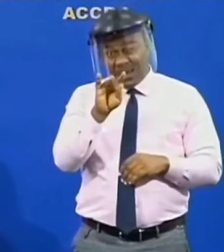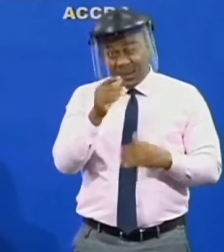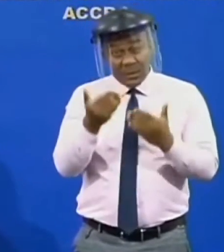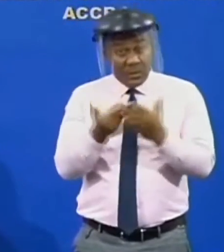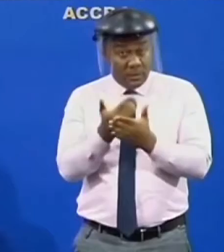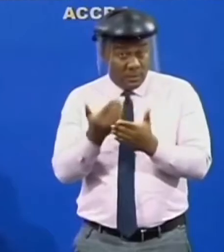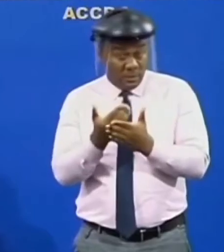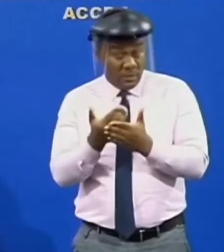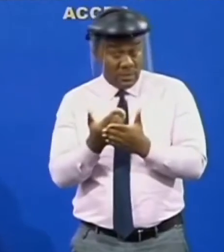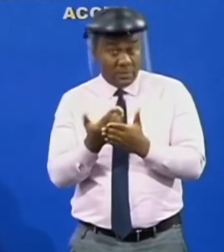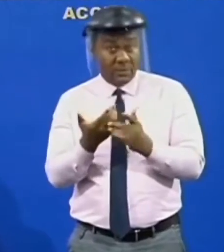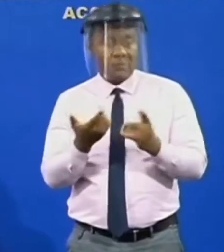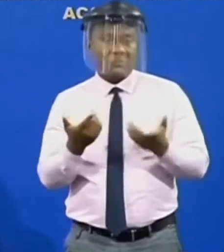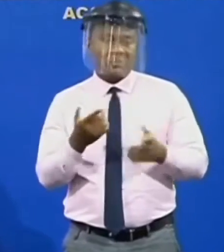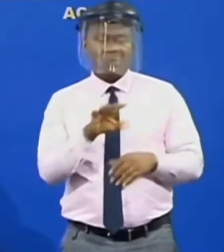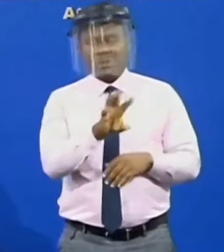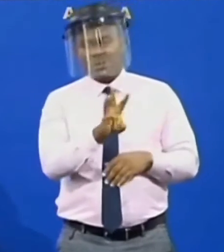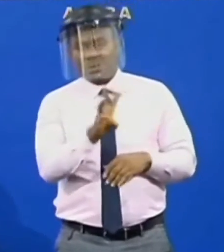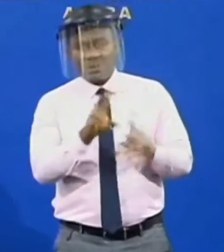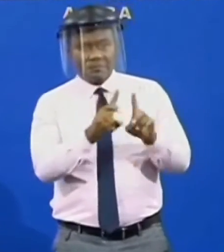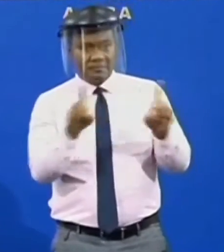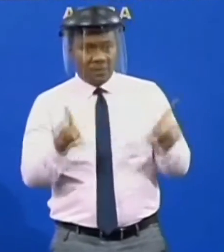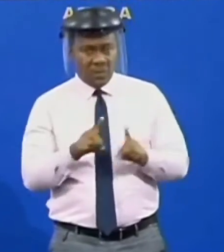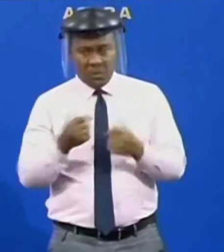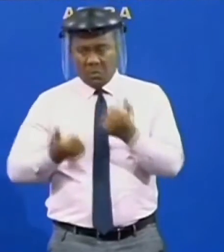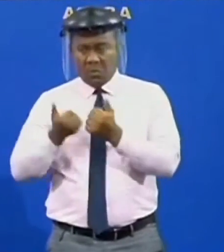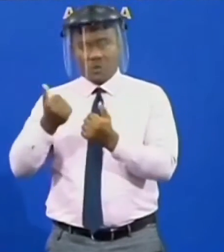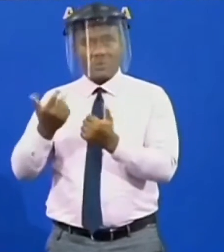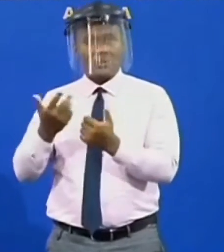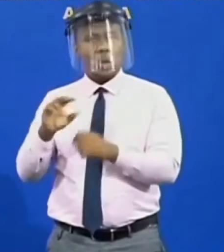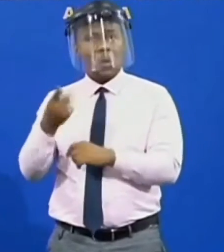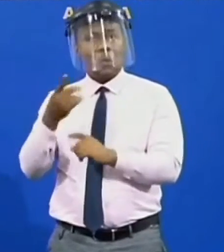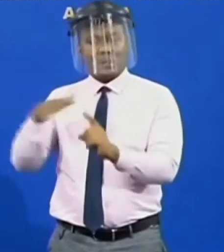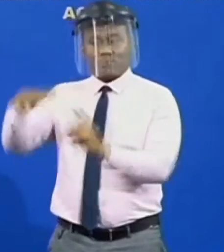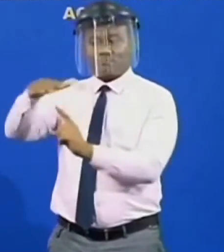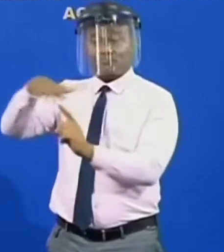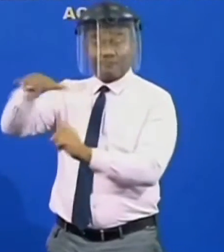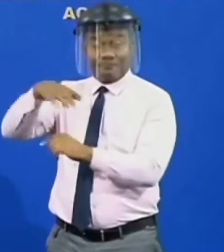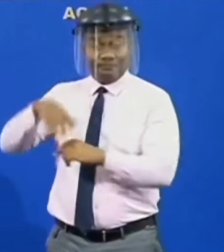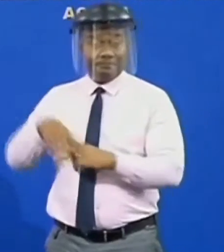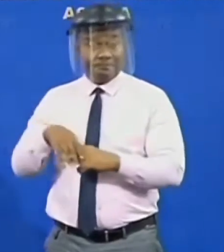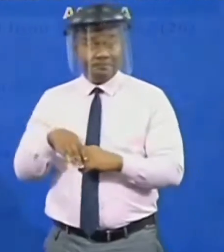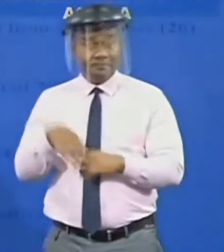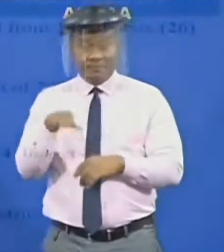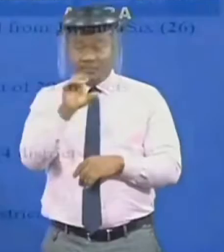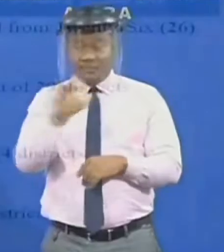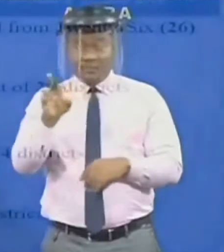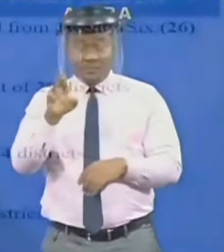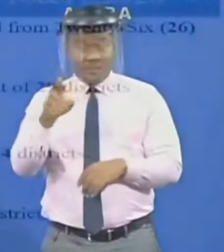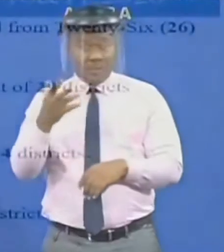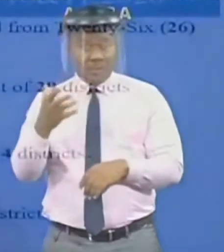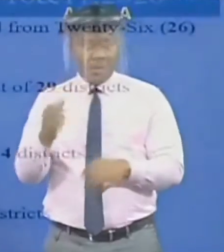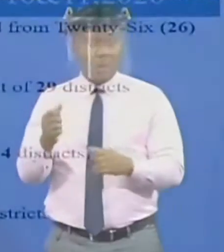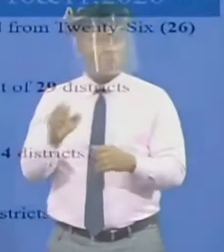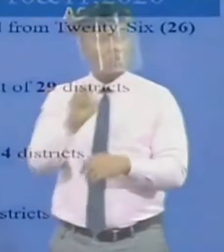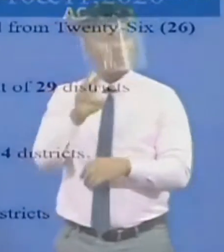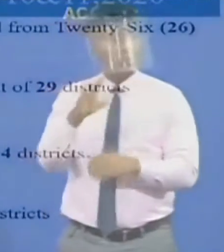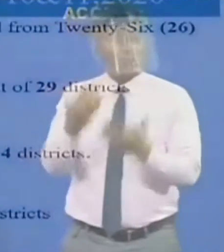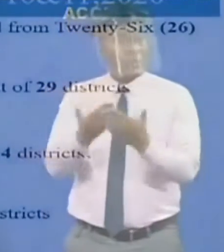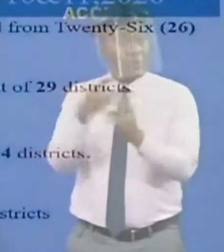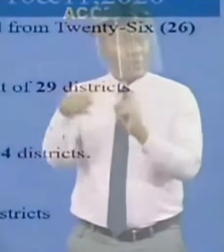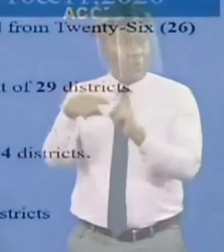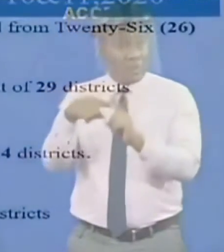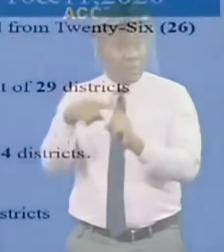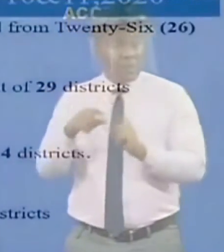the majority of them from kumarsi metropolis the eastern region reported 12 new cases in